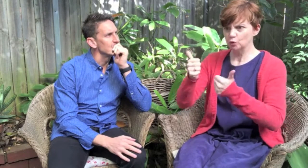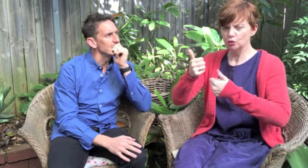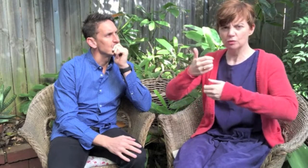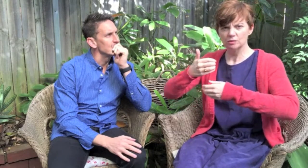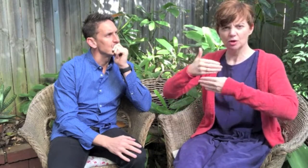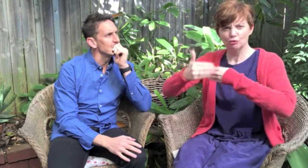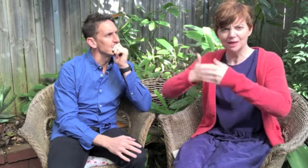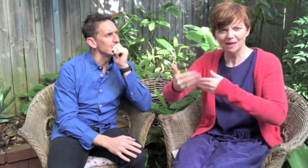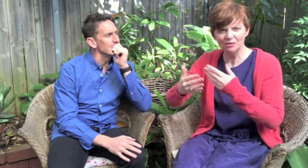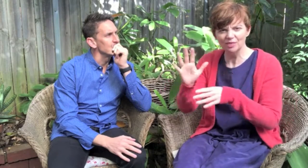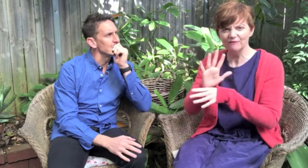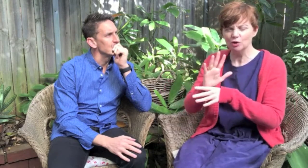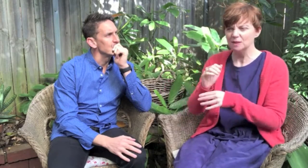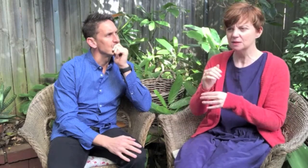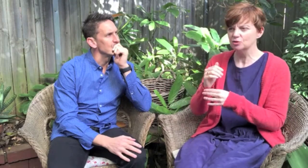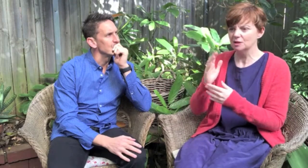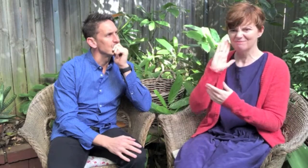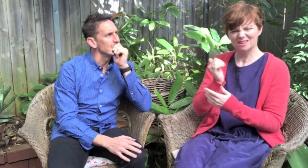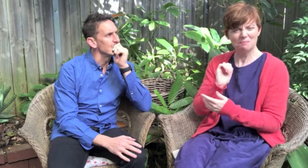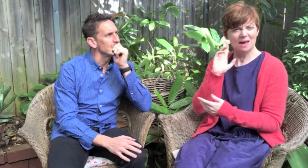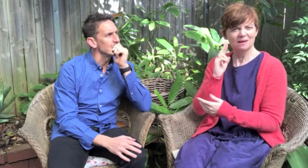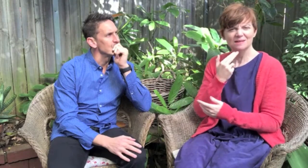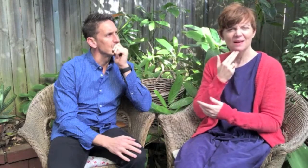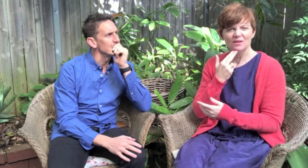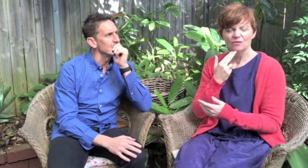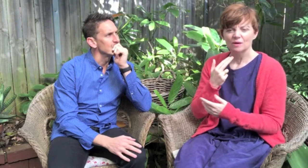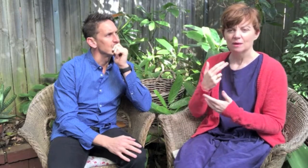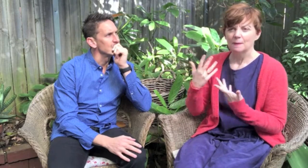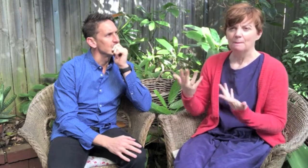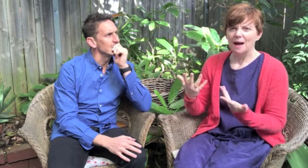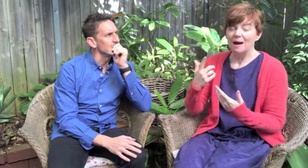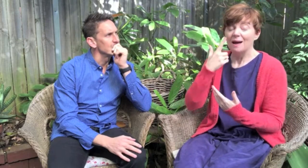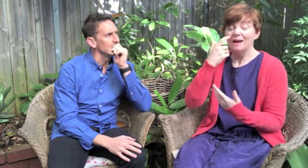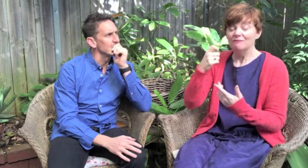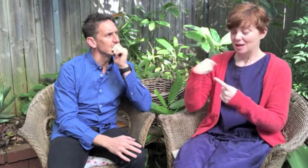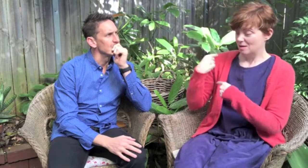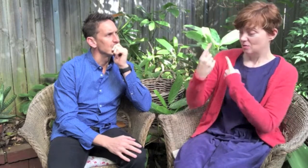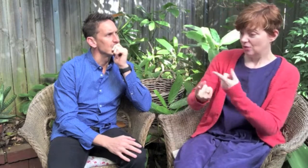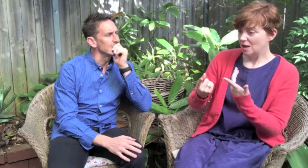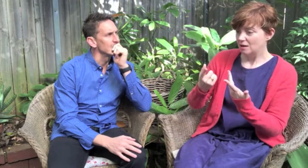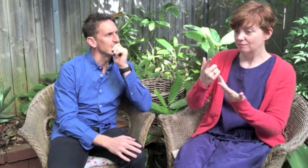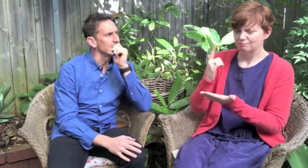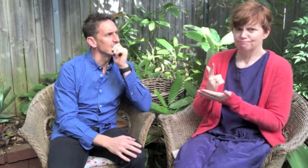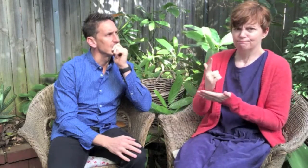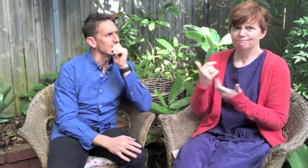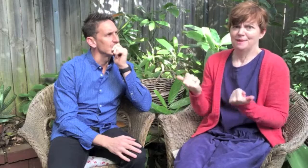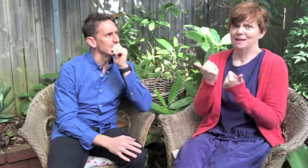establish myself to have a good career in the film industry and that being deaf wouldn't matter. But I've actually